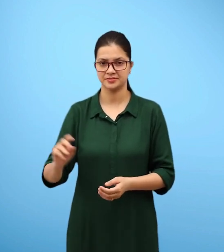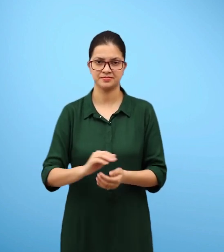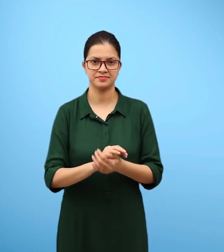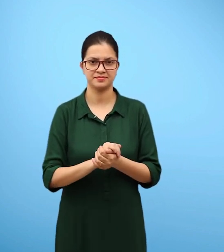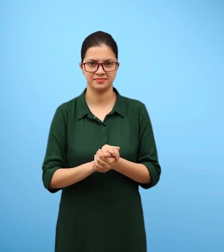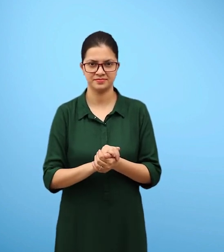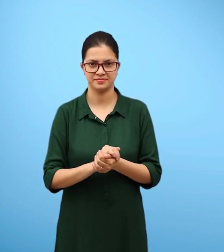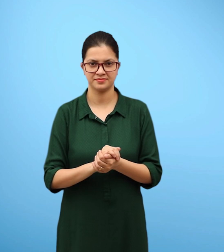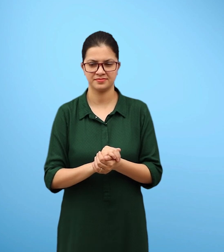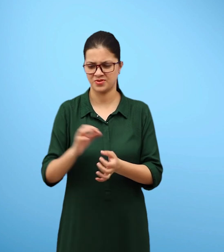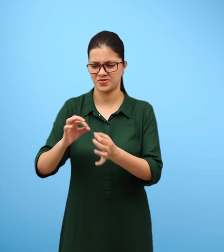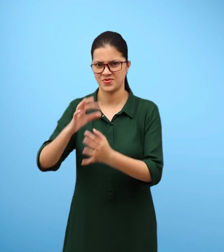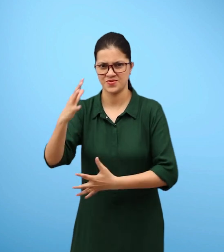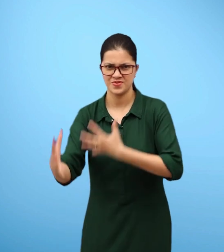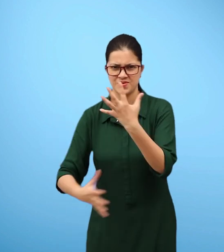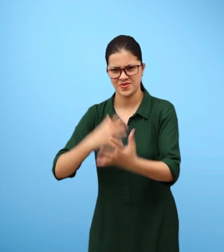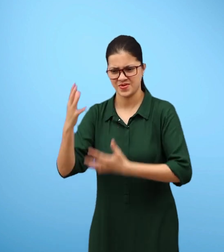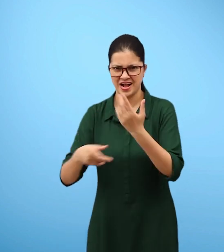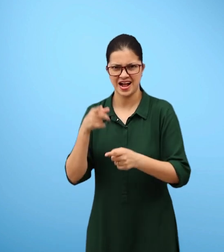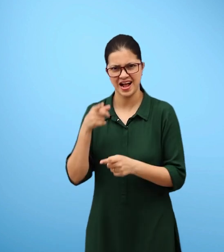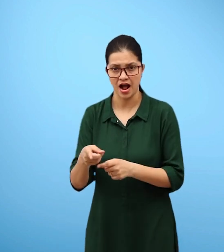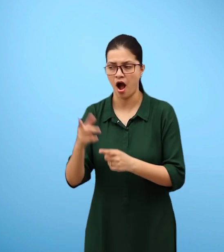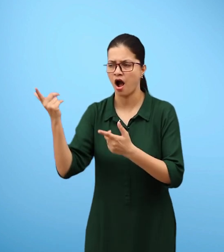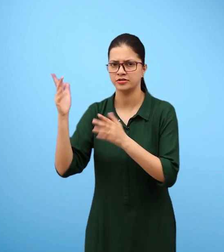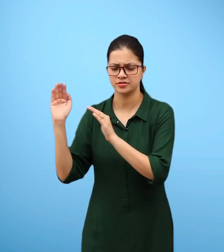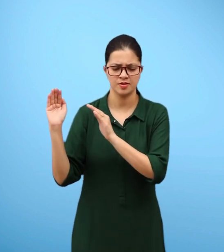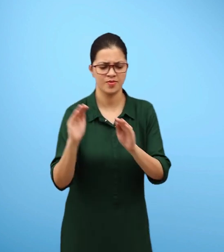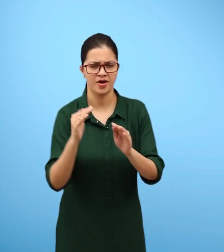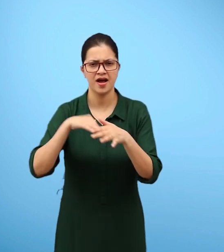3. How will you prove that air supports burning?